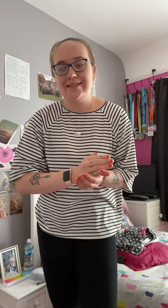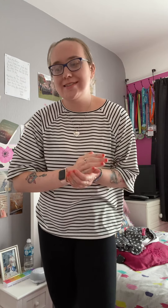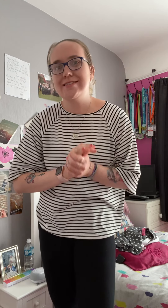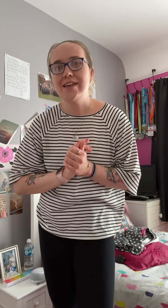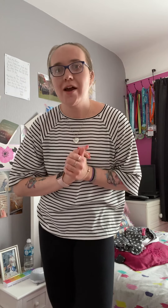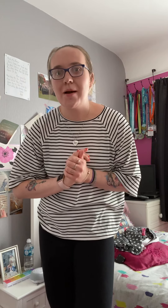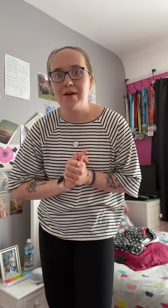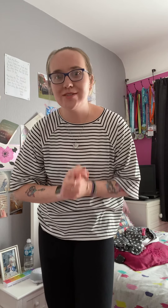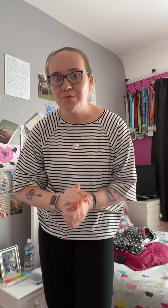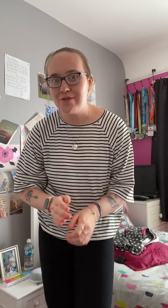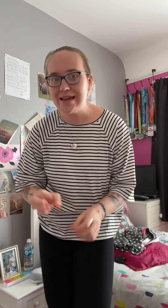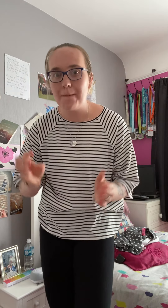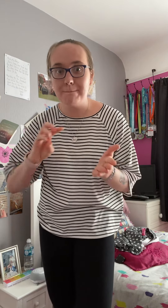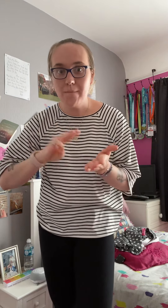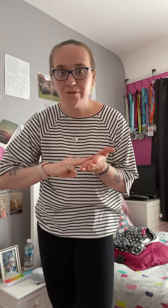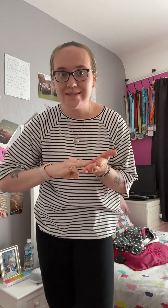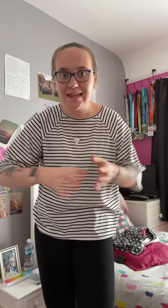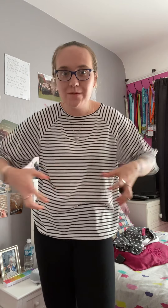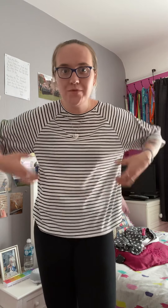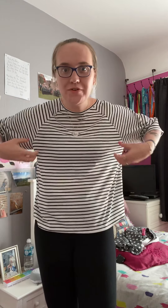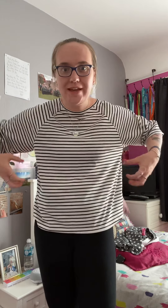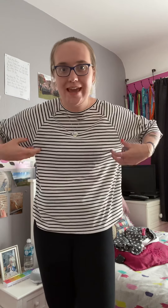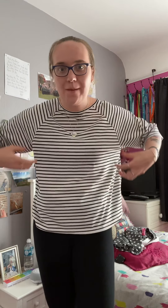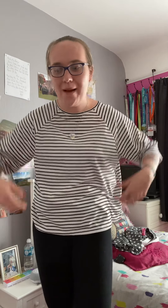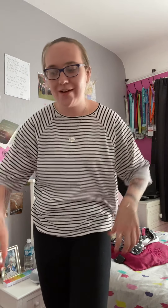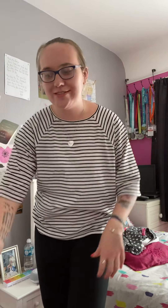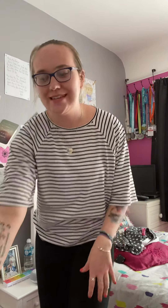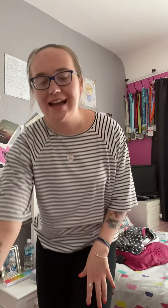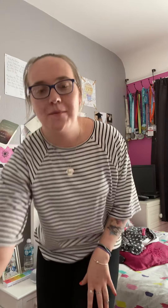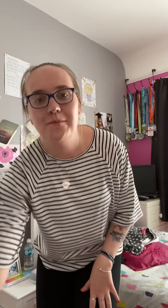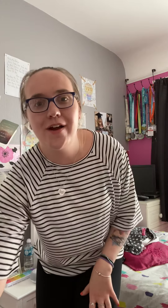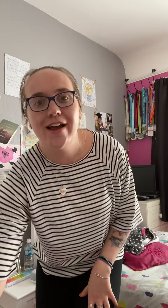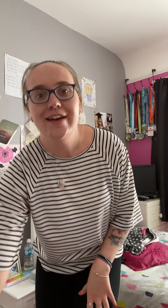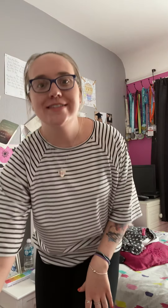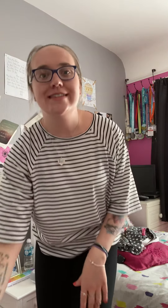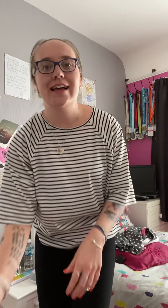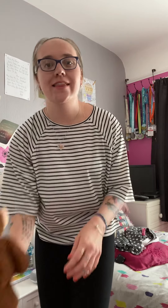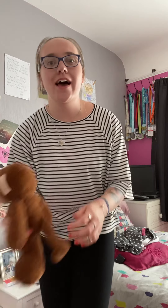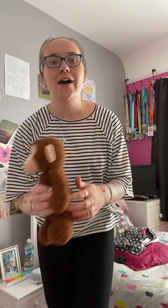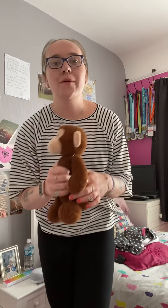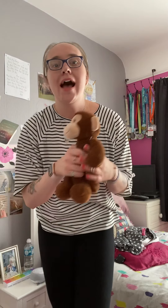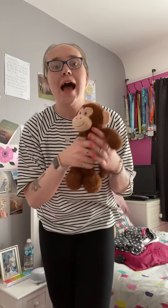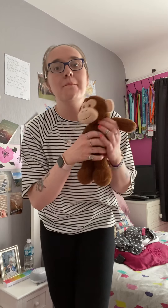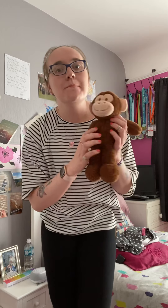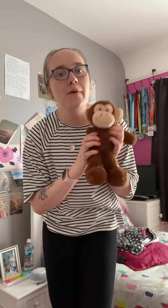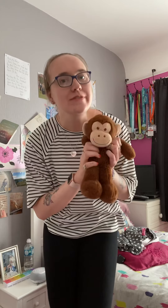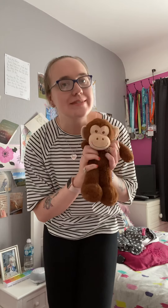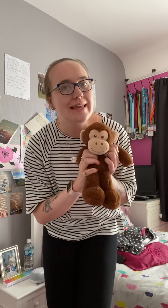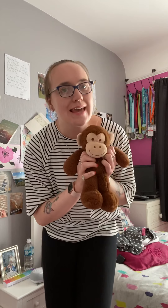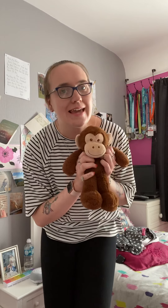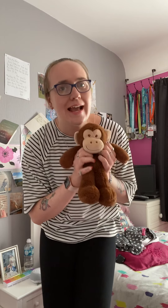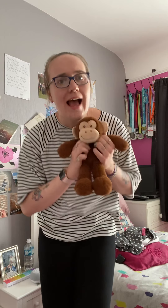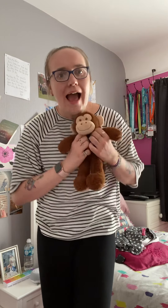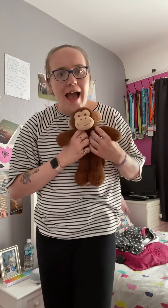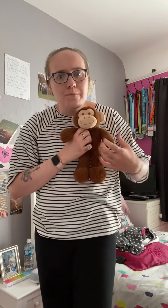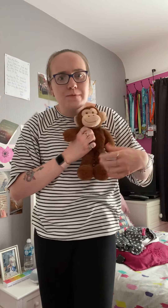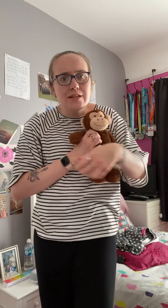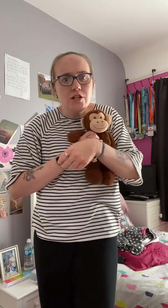So I'm going to bring Monty Monkey back onto the camera To say hello And Monty, absolutely